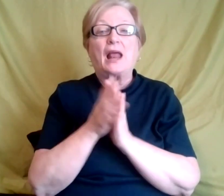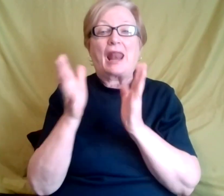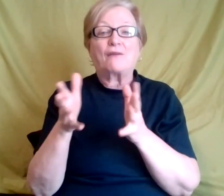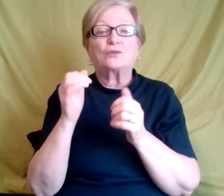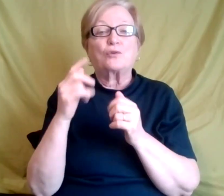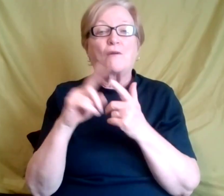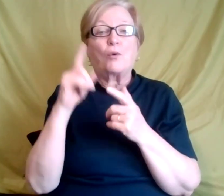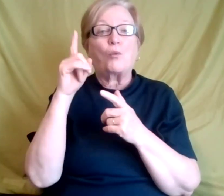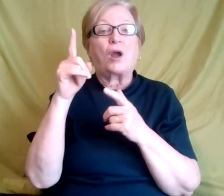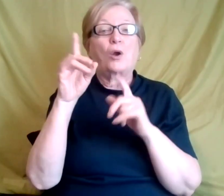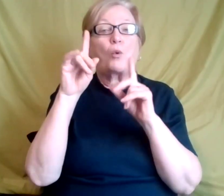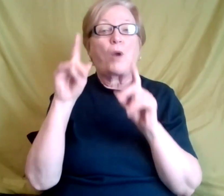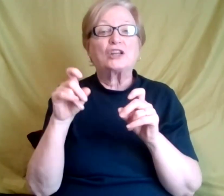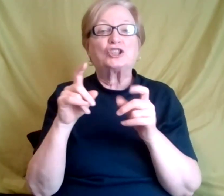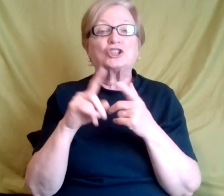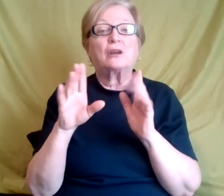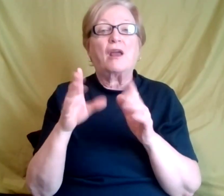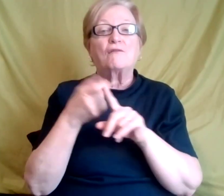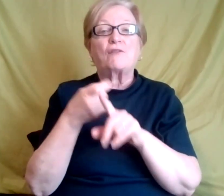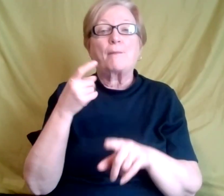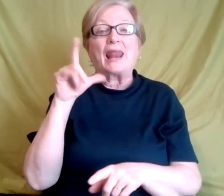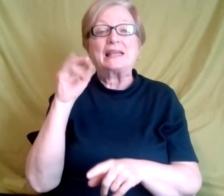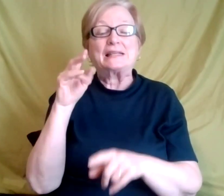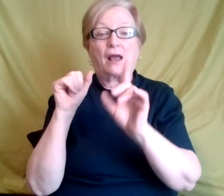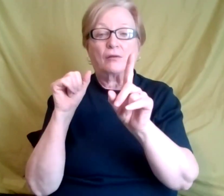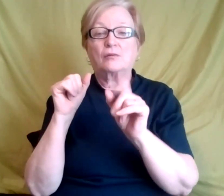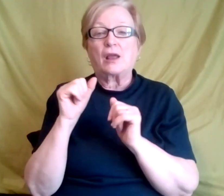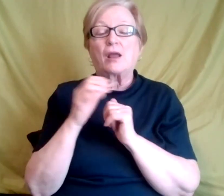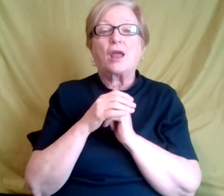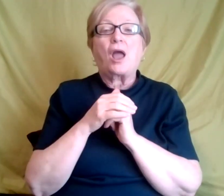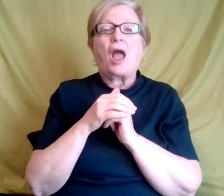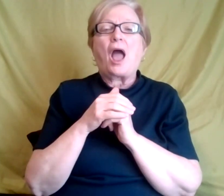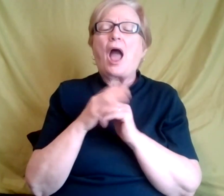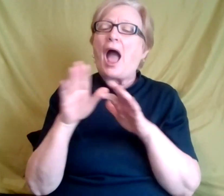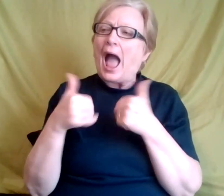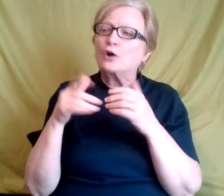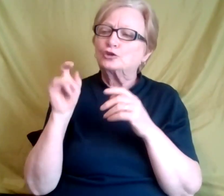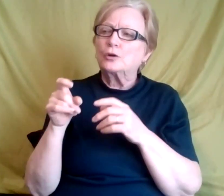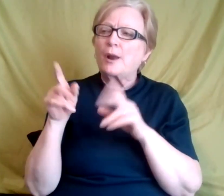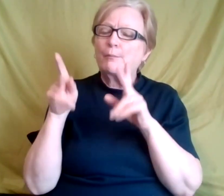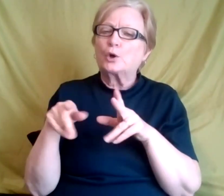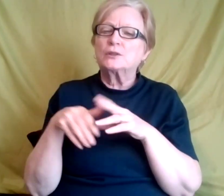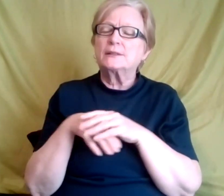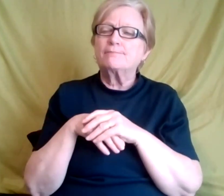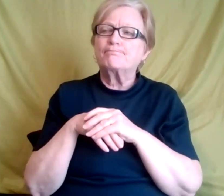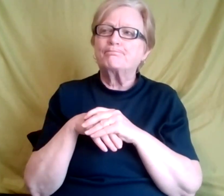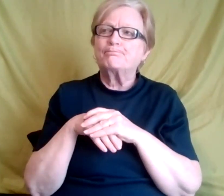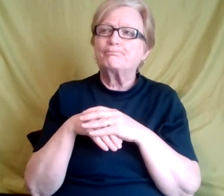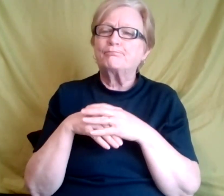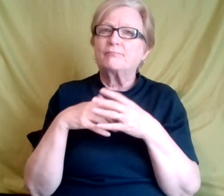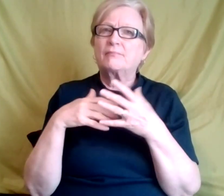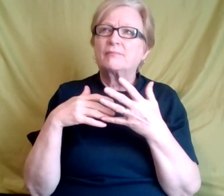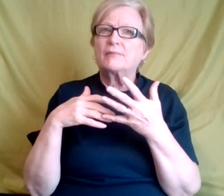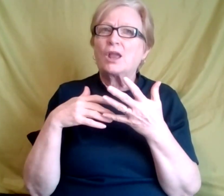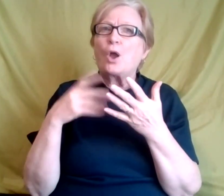have one question I get to you, Lisa. So how should a person, um, what's, what's the